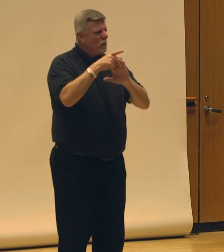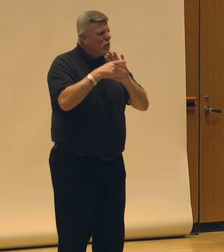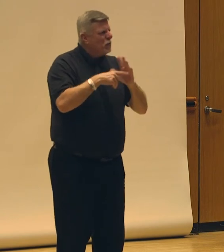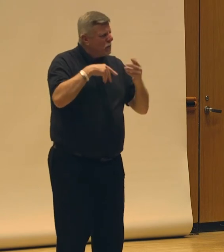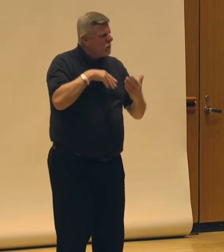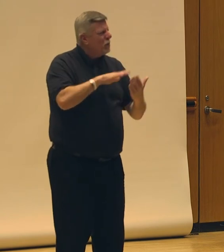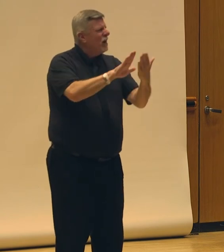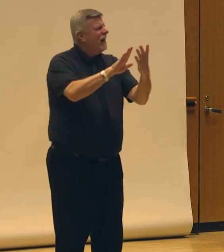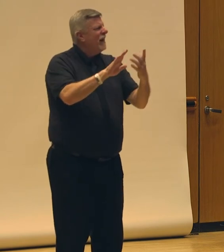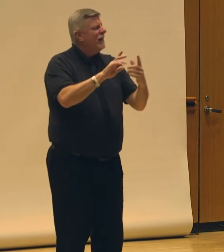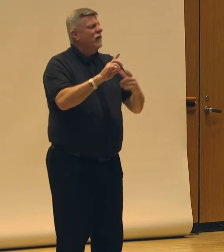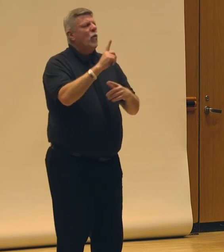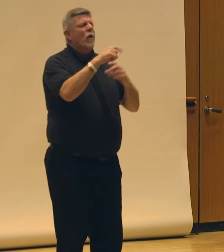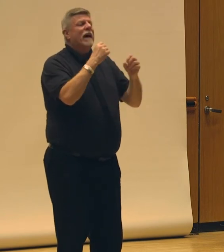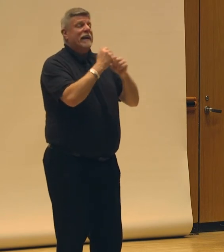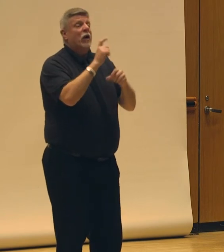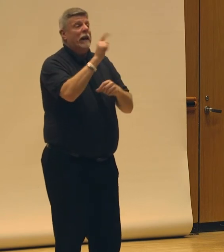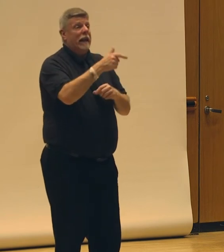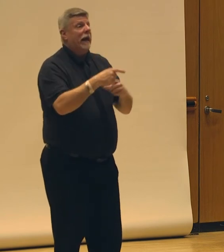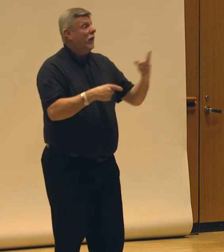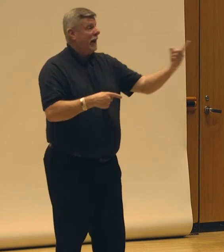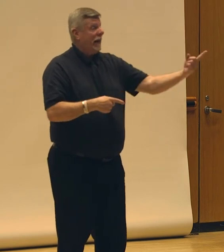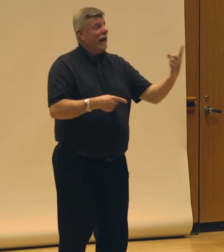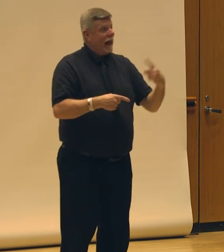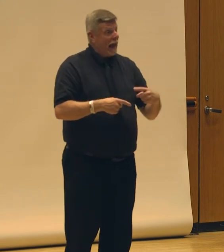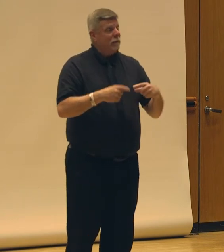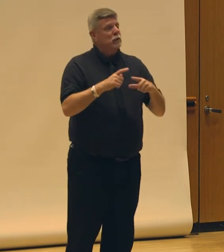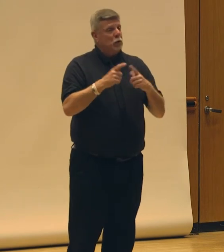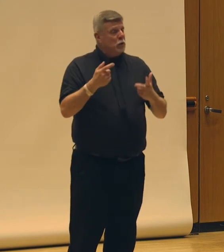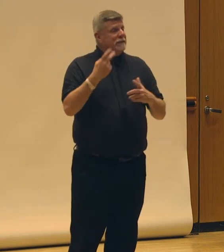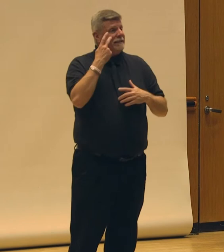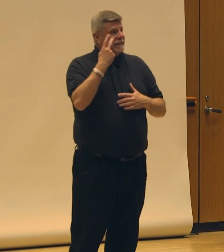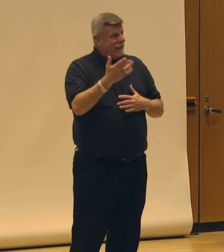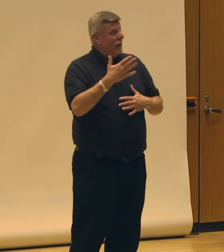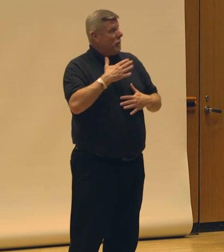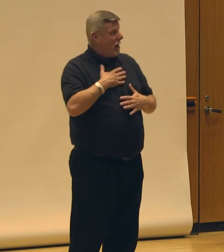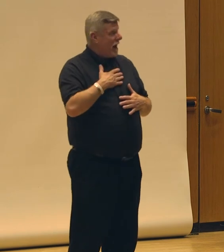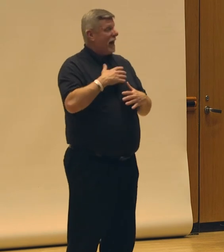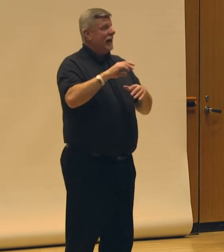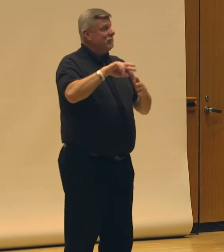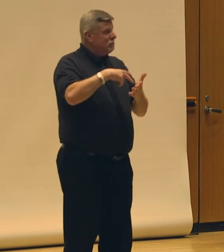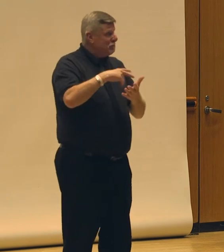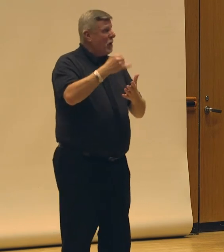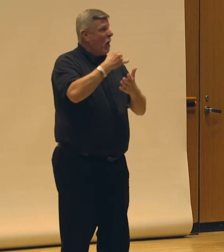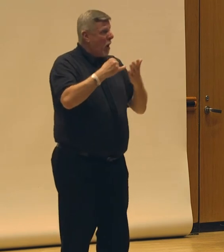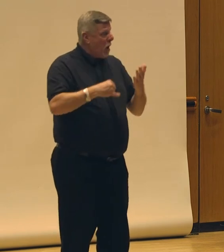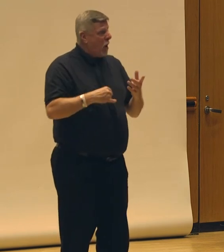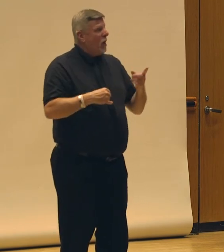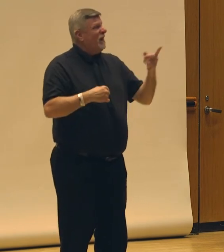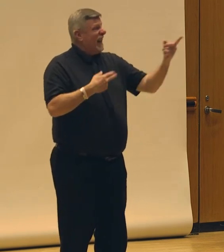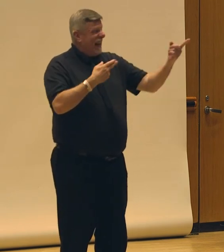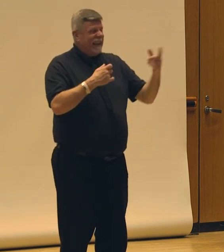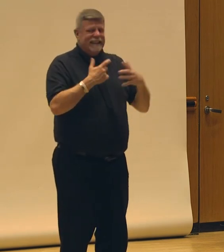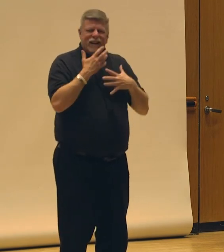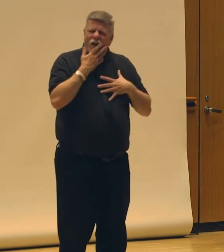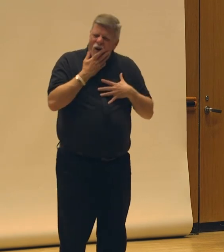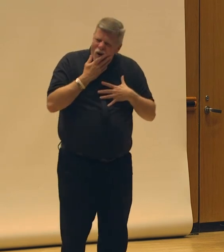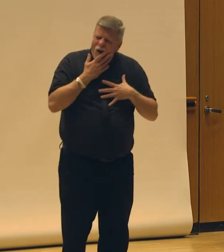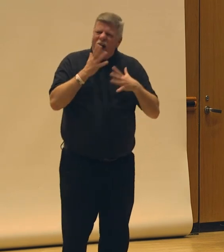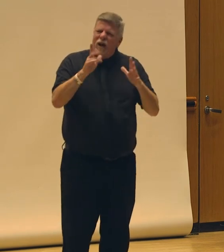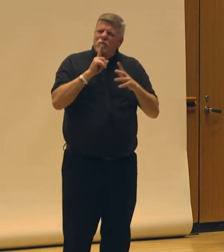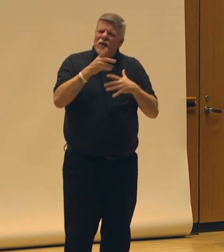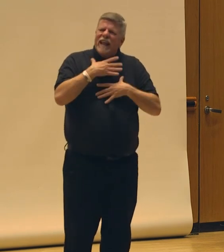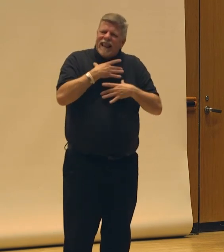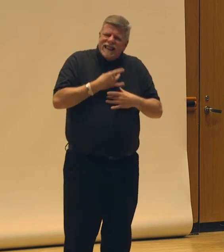A year later, he did come to a showing of some work that I was doing, and actually appreciated the direction I was taking.